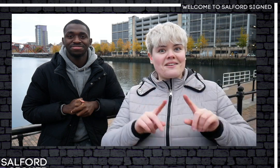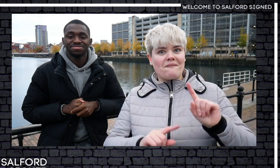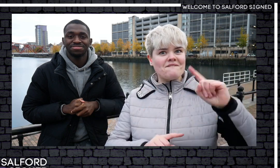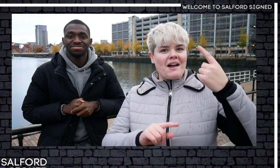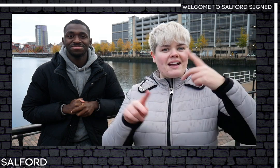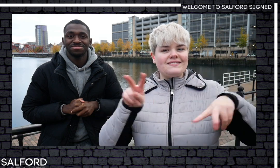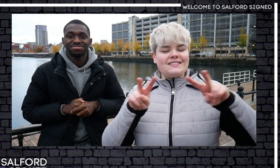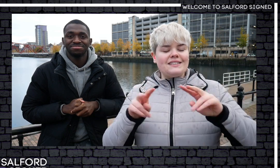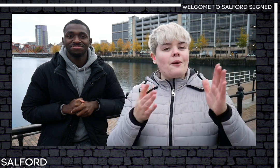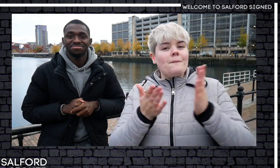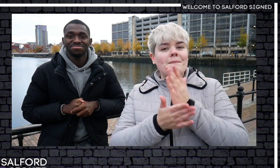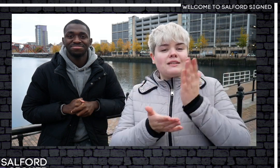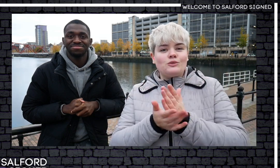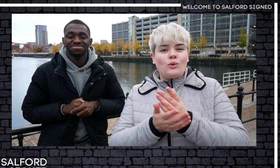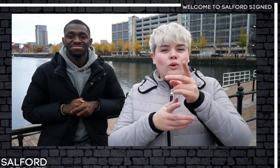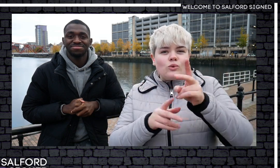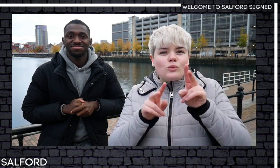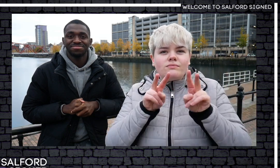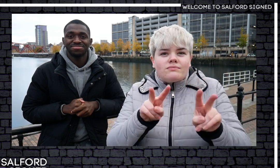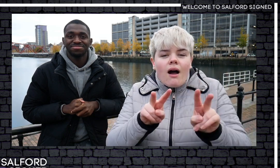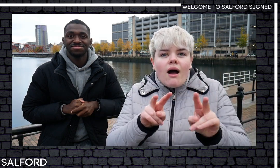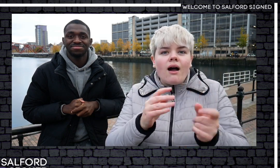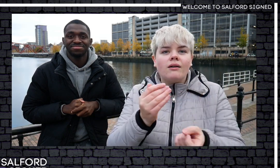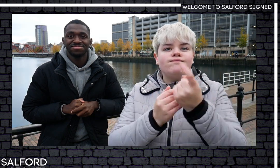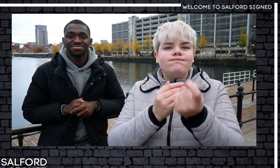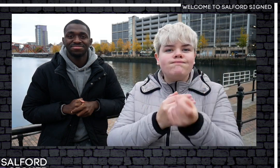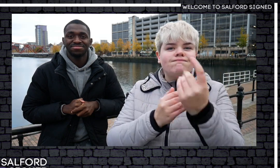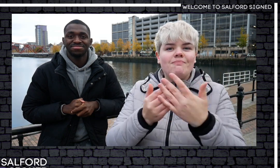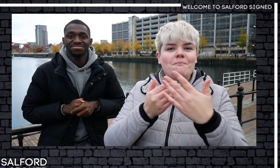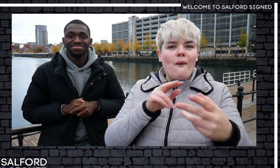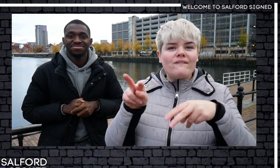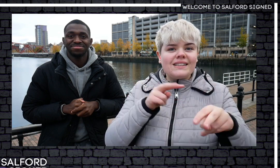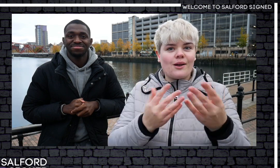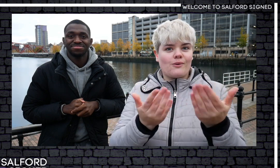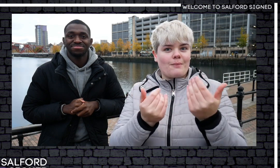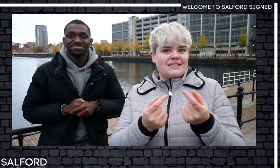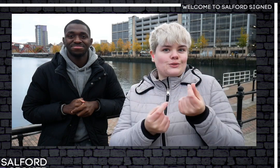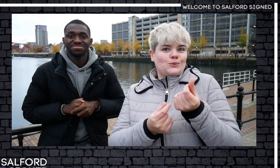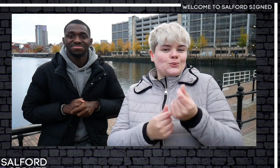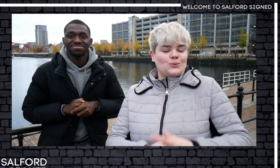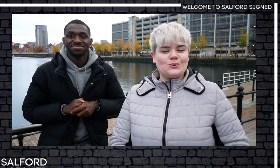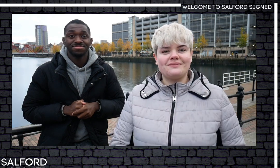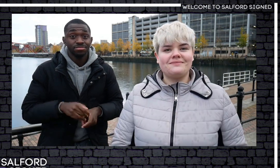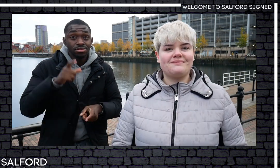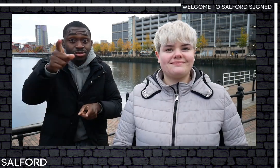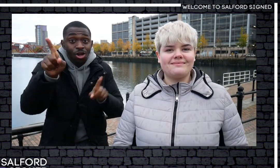on this channel. yeah, thank you for watching this video. Stay tuned for more videos coming soon